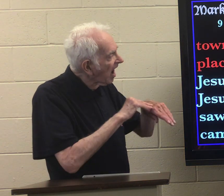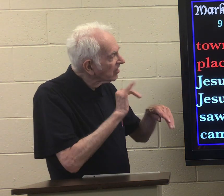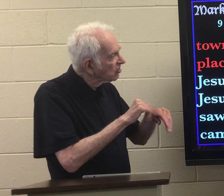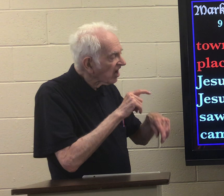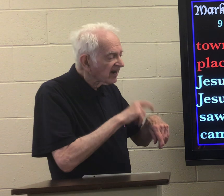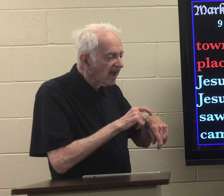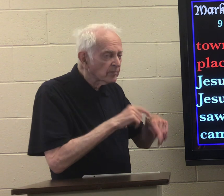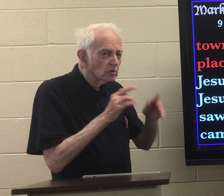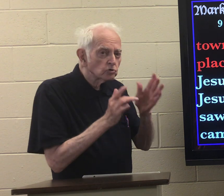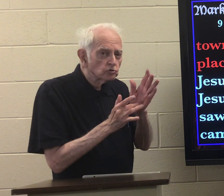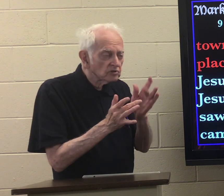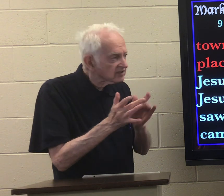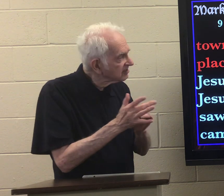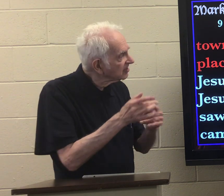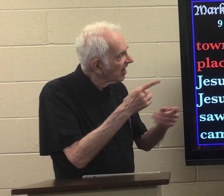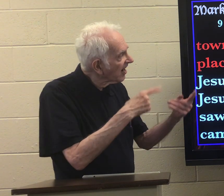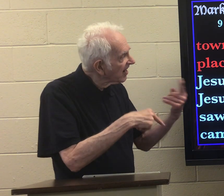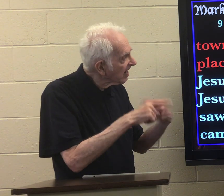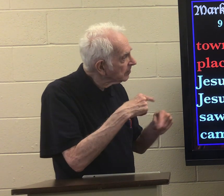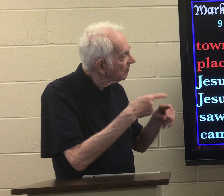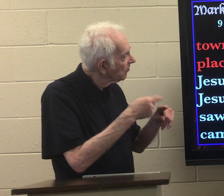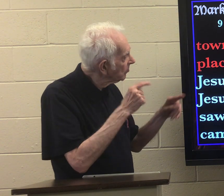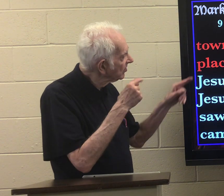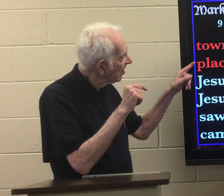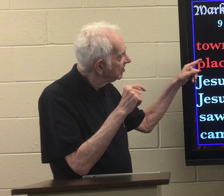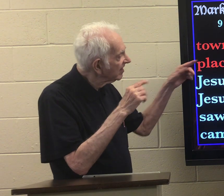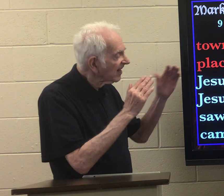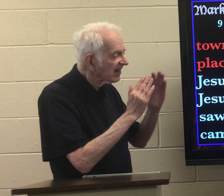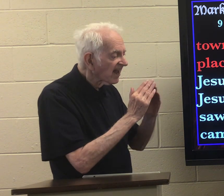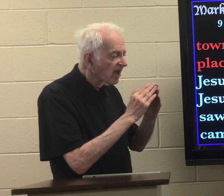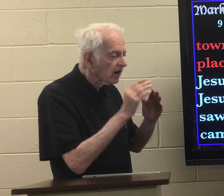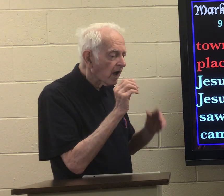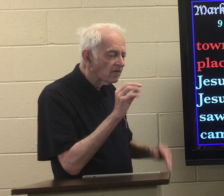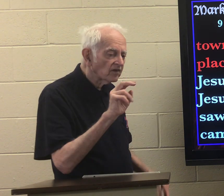at that time Jesus came from the town of Nazareth